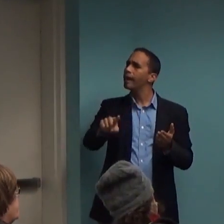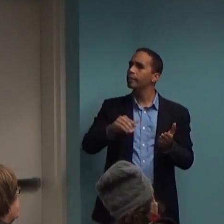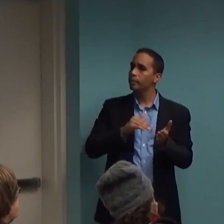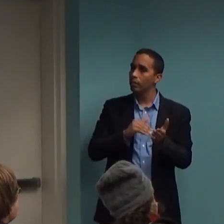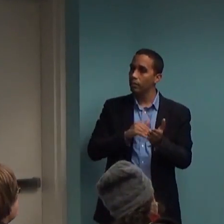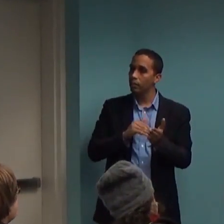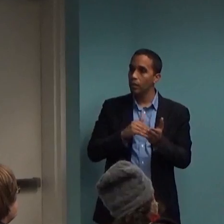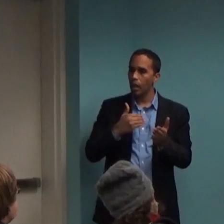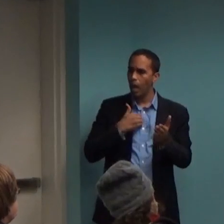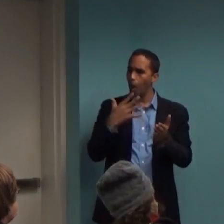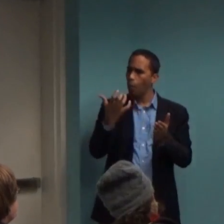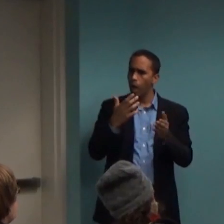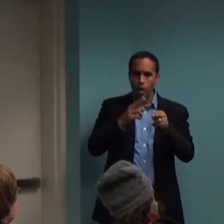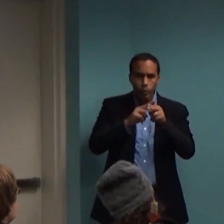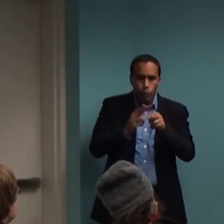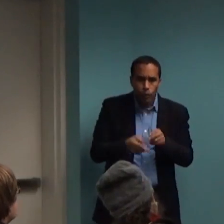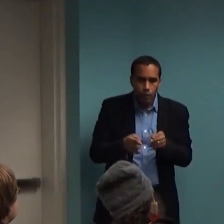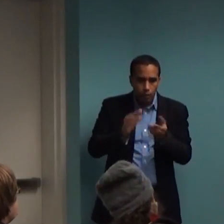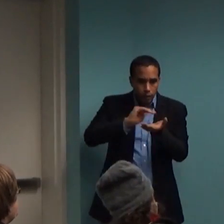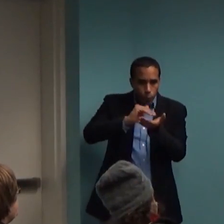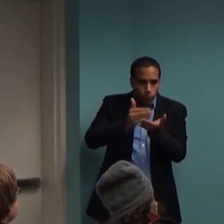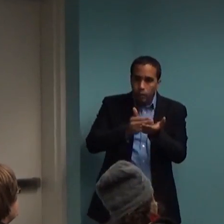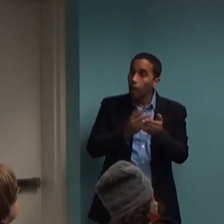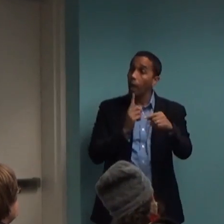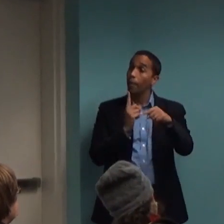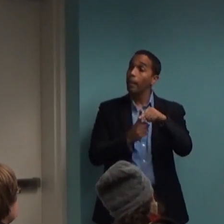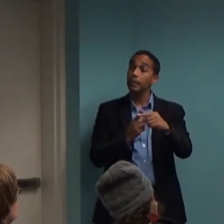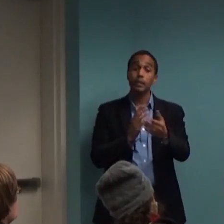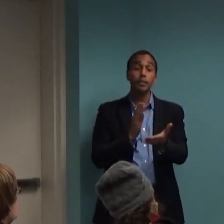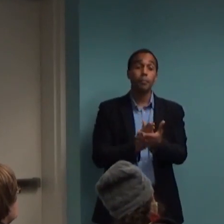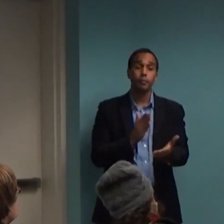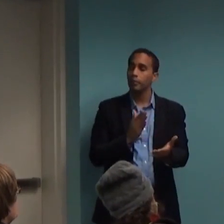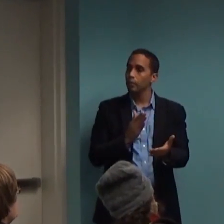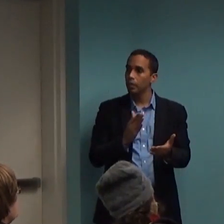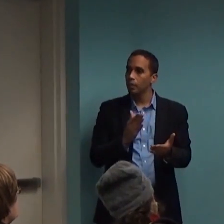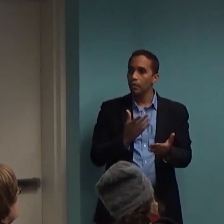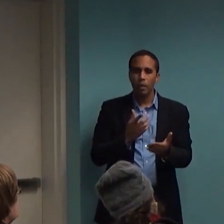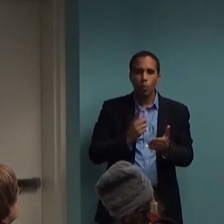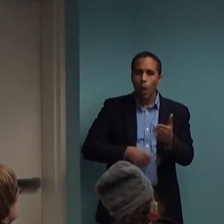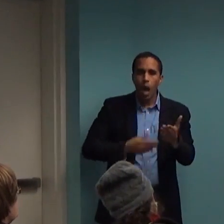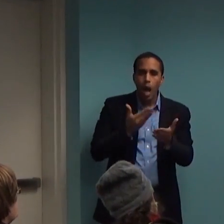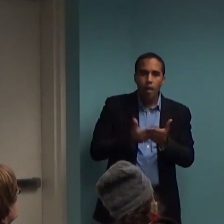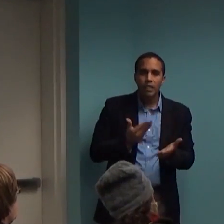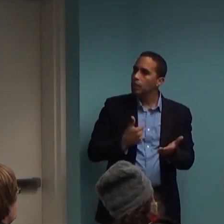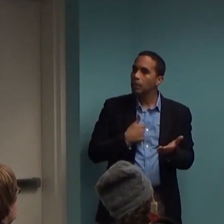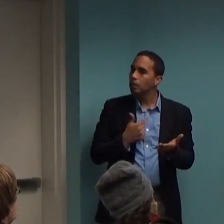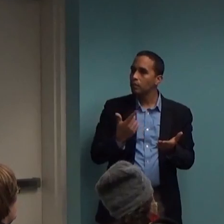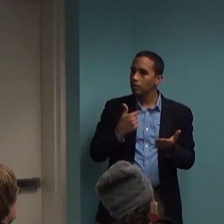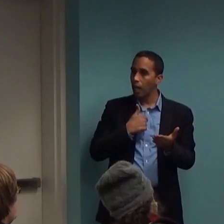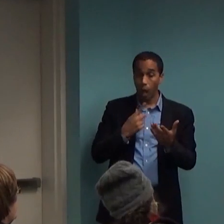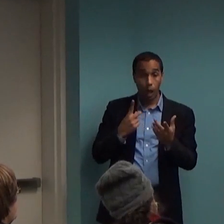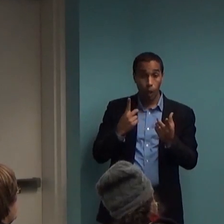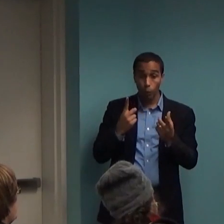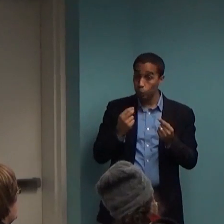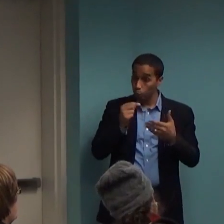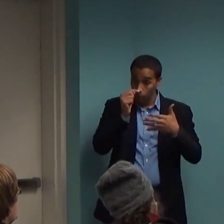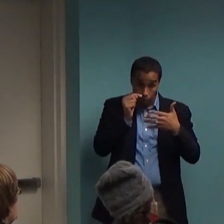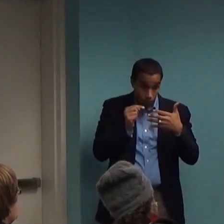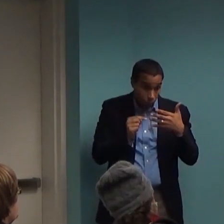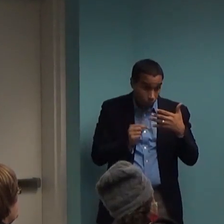discontinued? What will have to be evidence to you, the prescriber, that would make you say, I